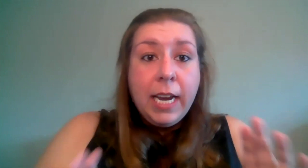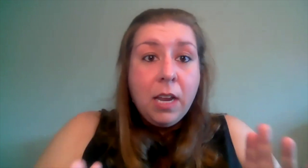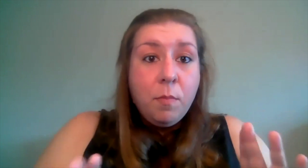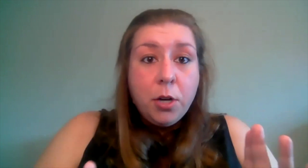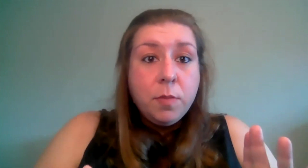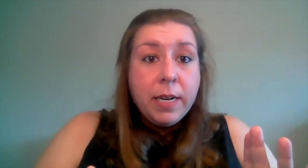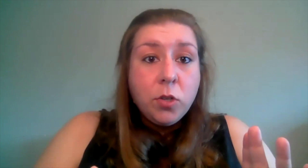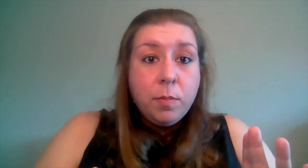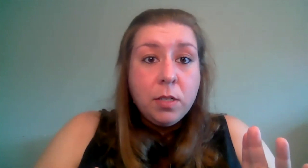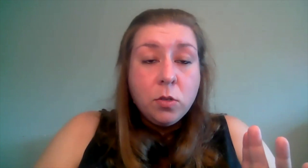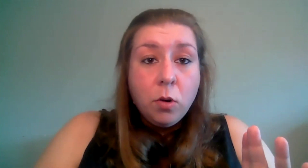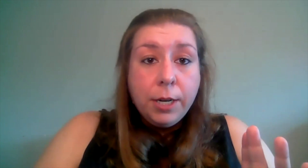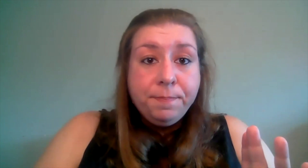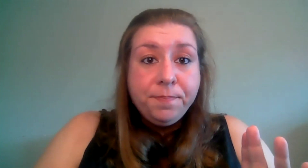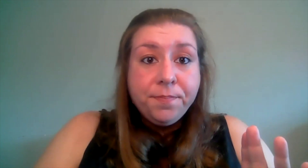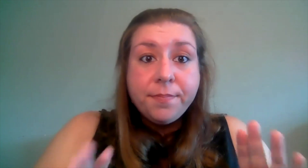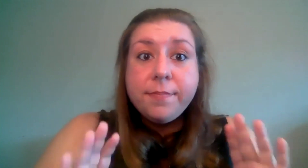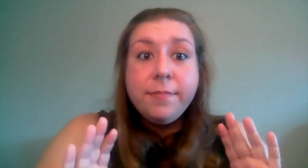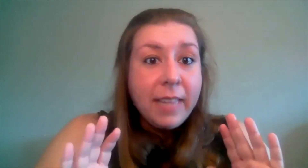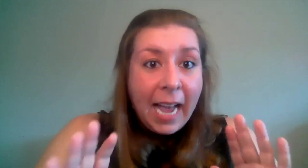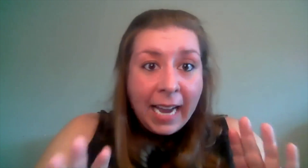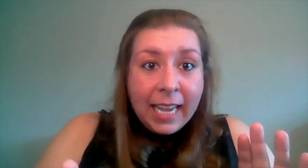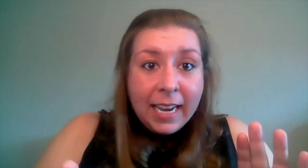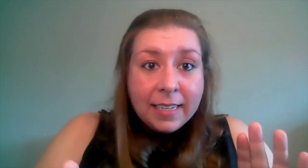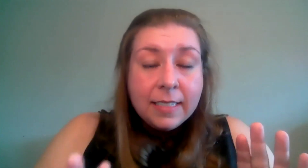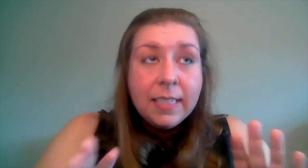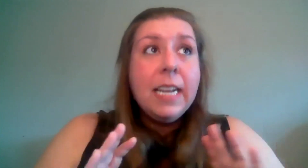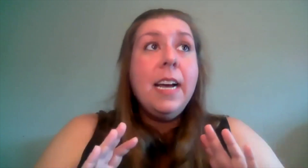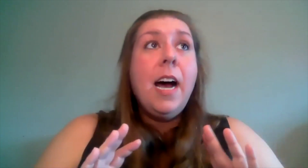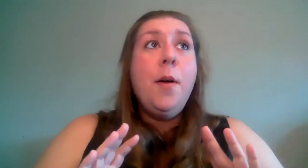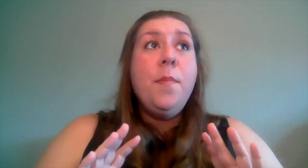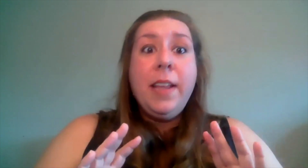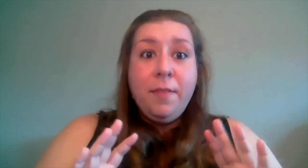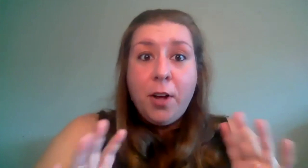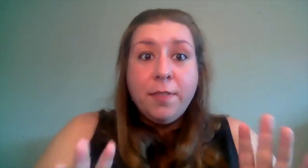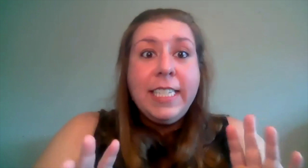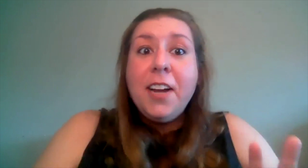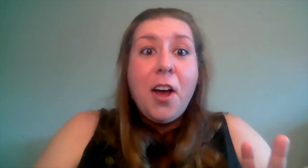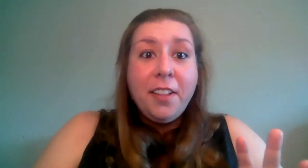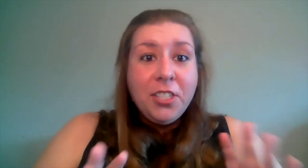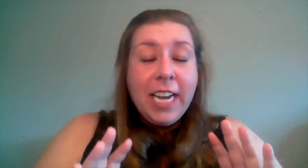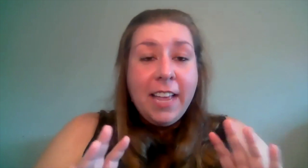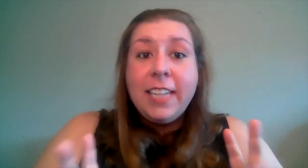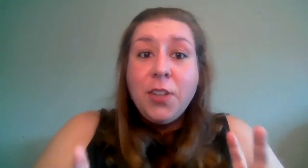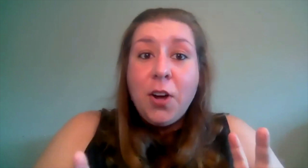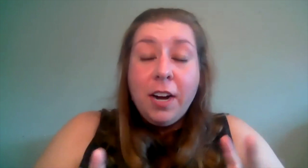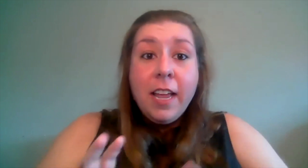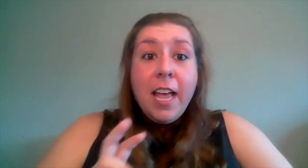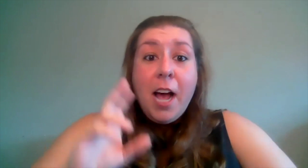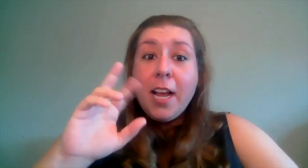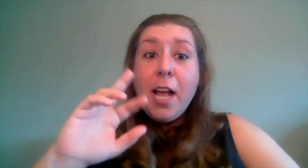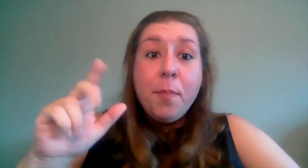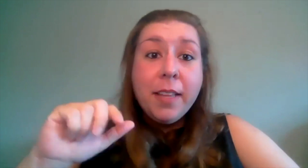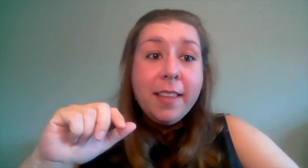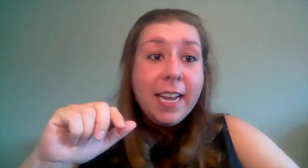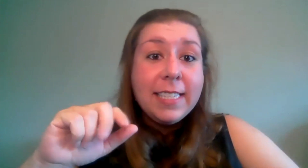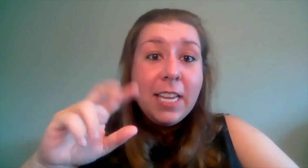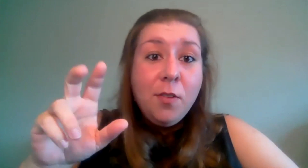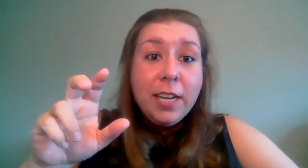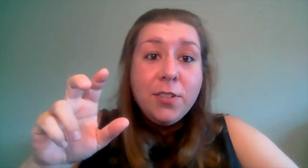i can merge my script and score i get it um it involves technology and that's hard a couple of things that you can